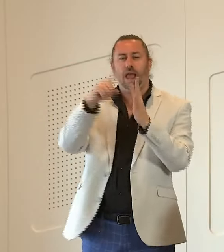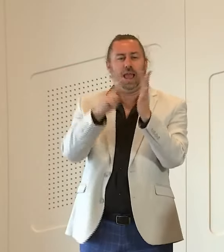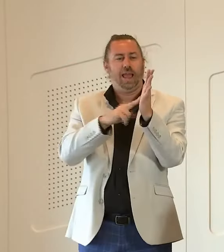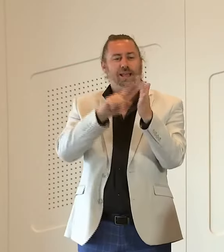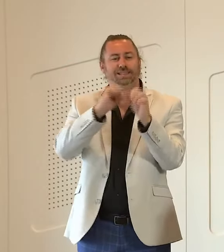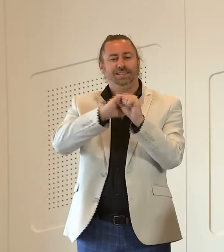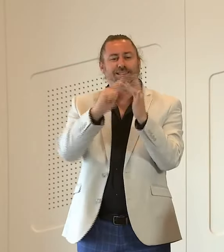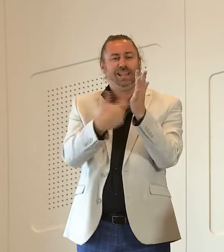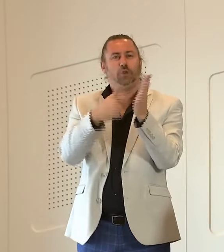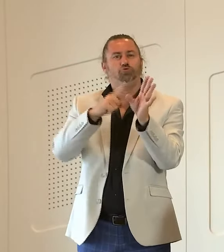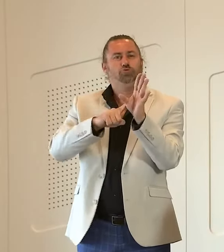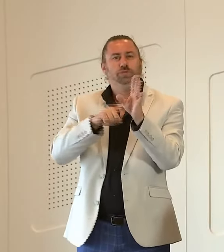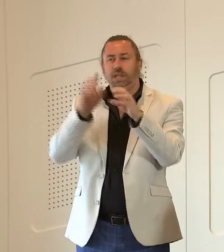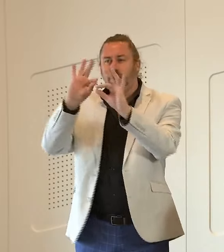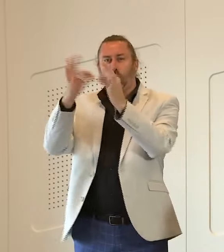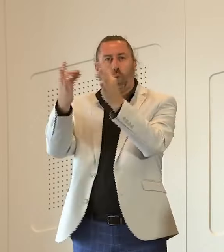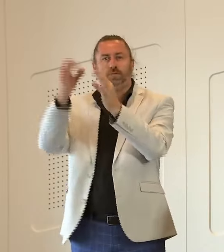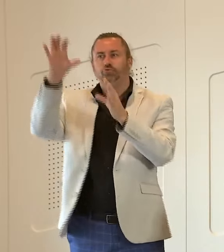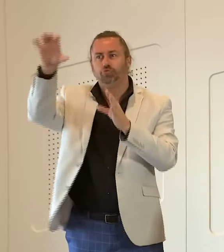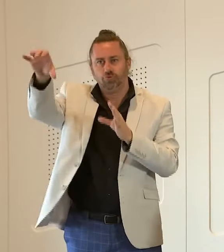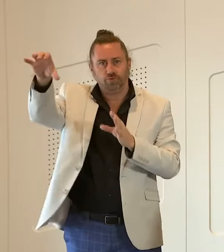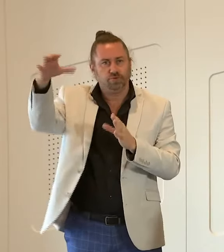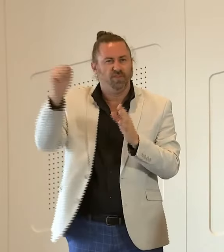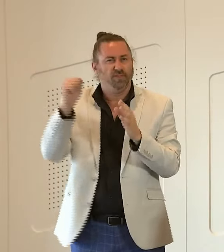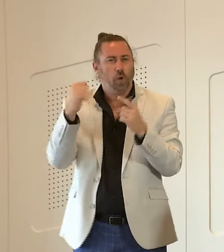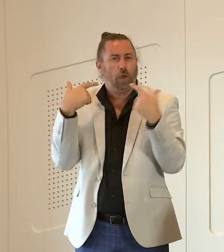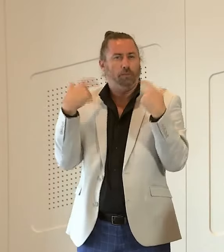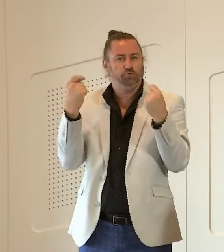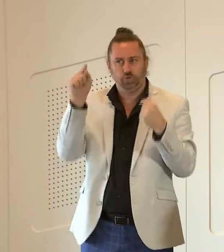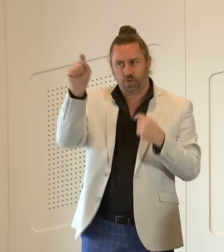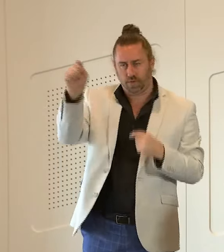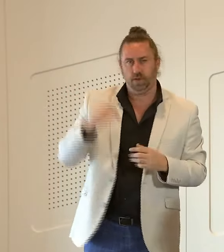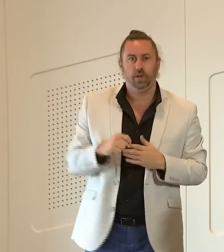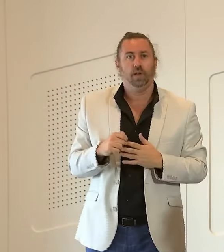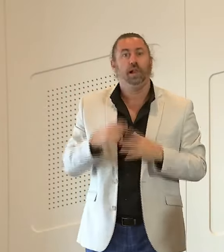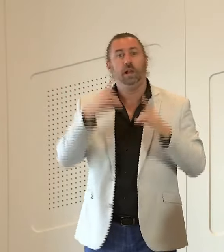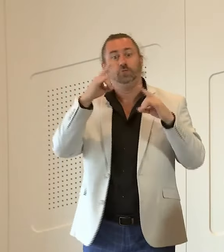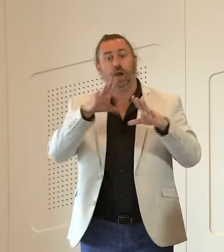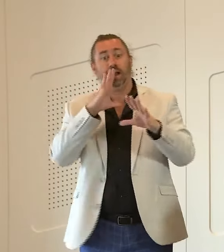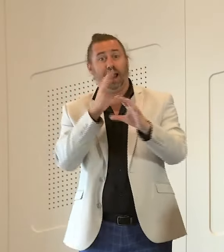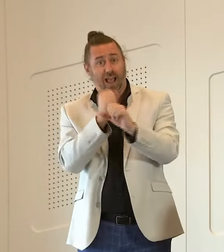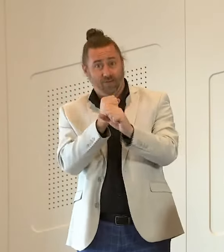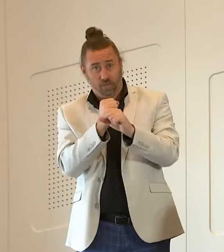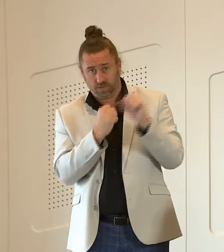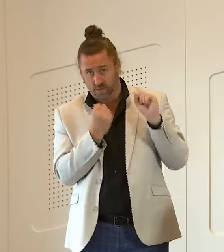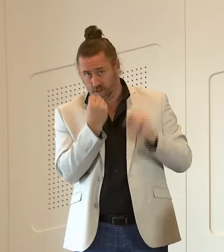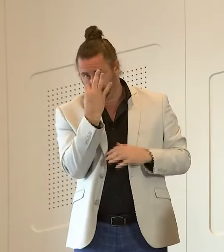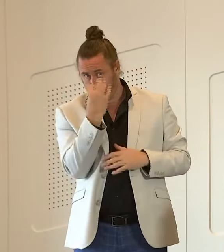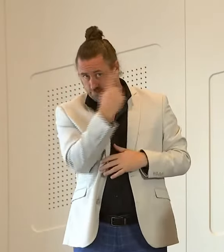let me also make it very clear that the federal government does not have these checks and balances